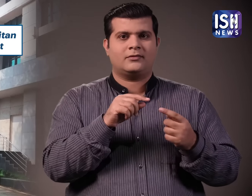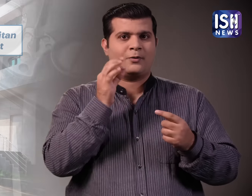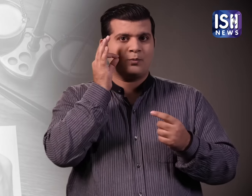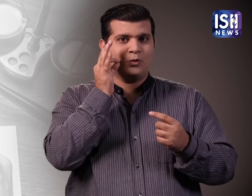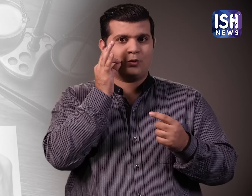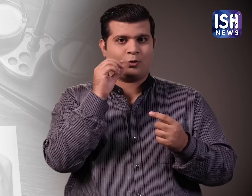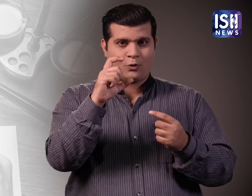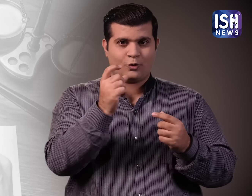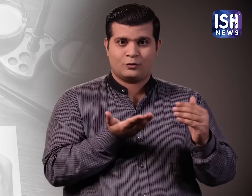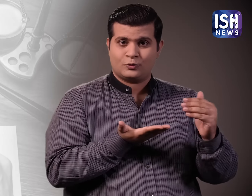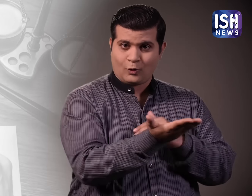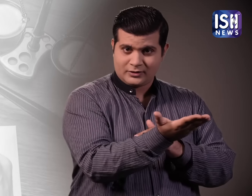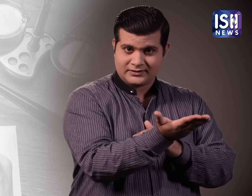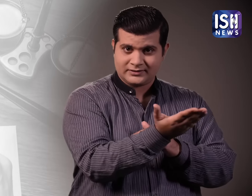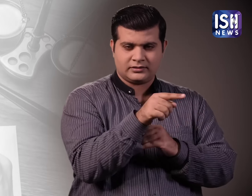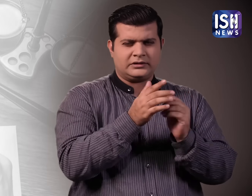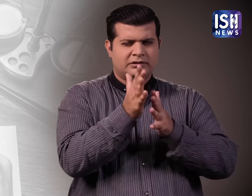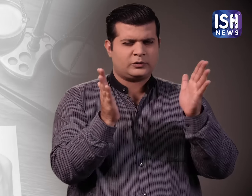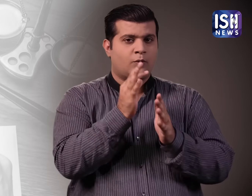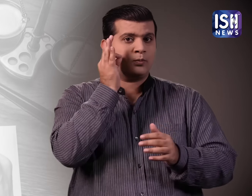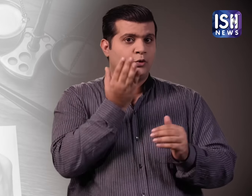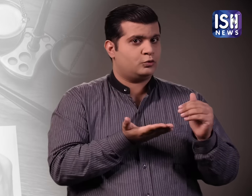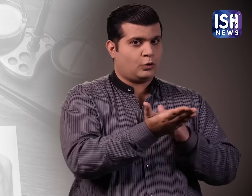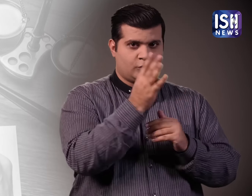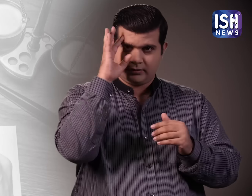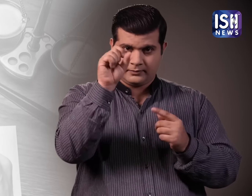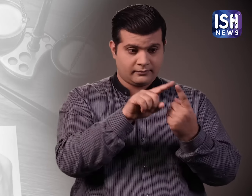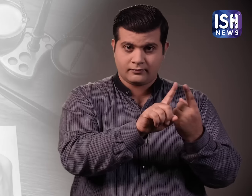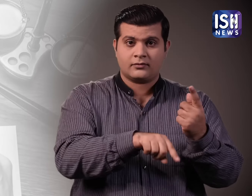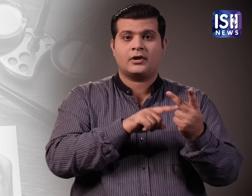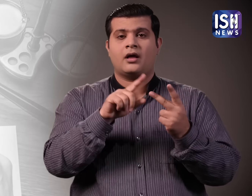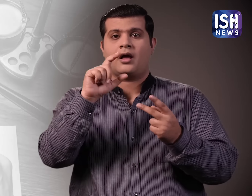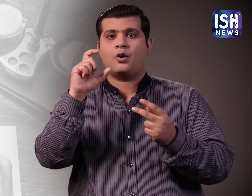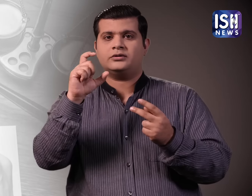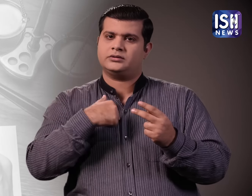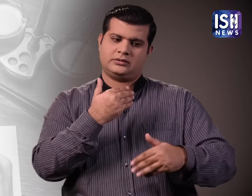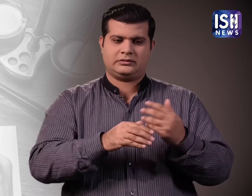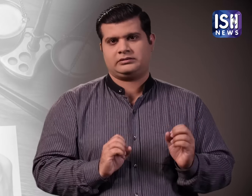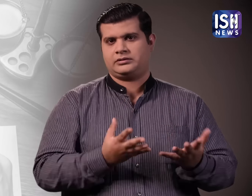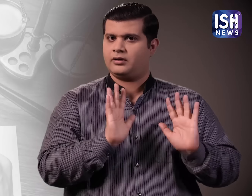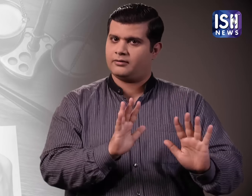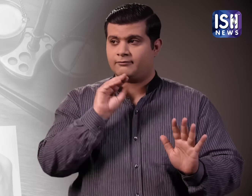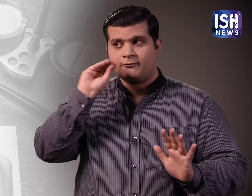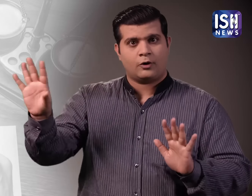to file the Blue Corner Notice which is also known as the Blue Notice and a Lookout Circular.